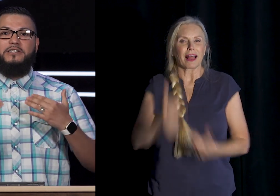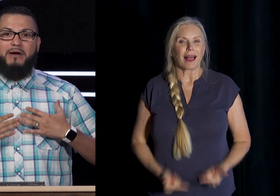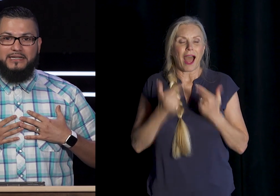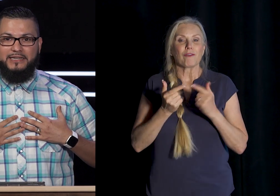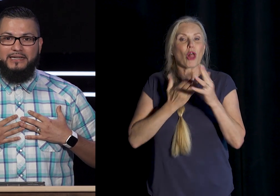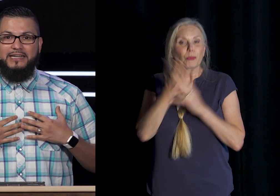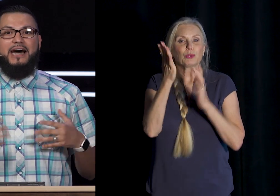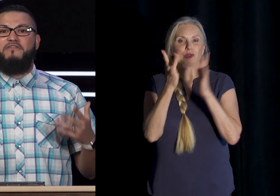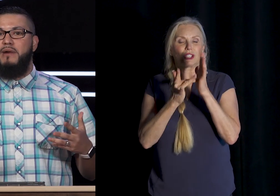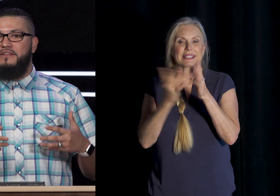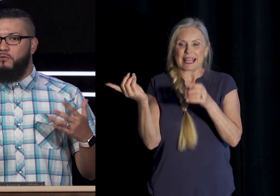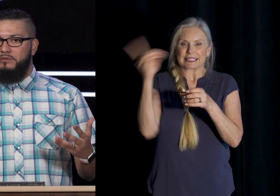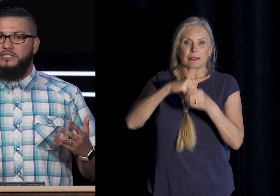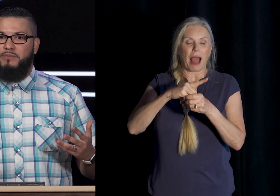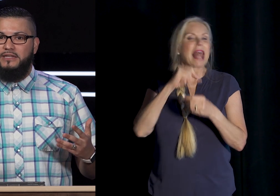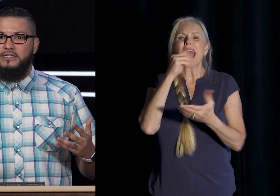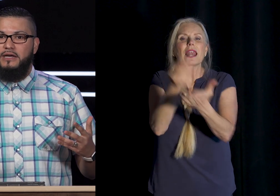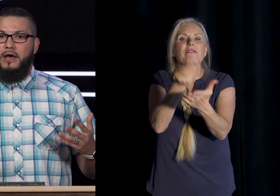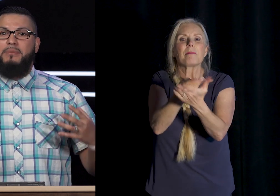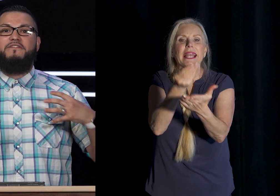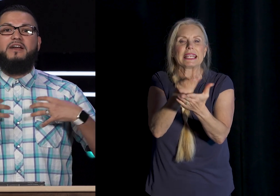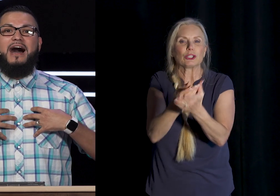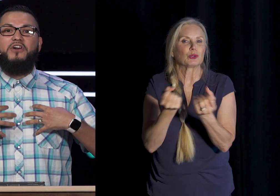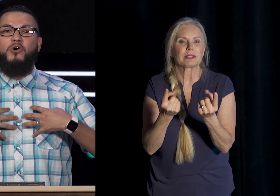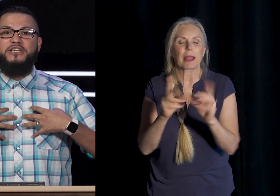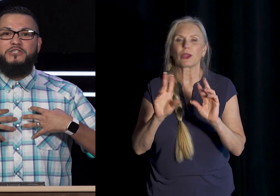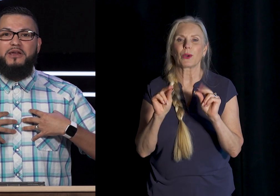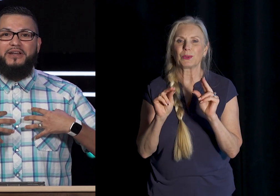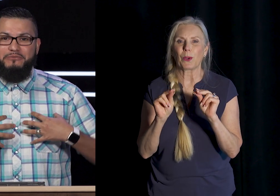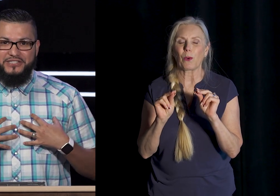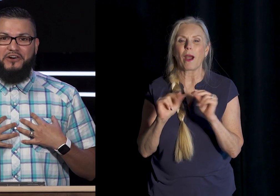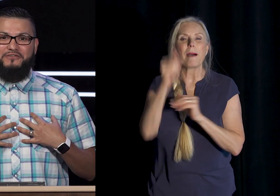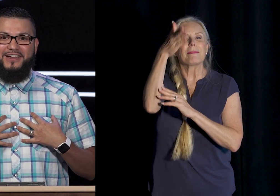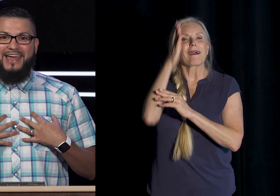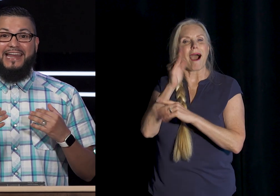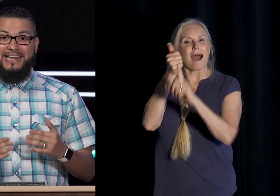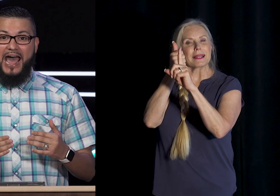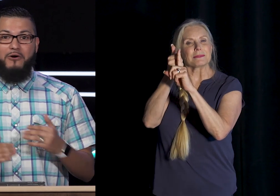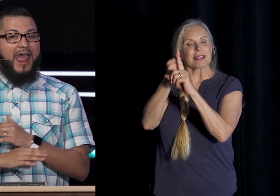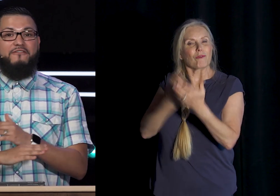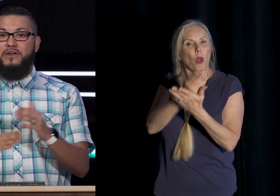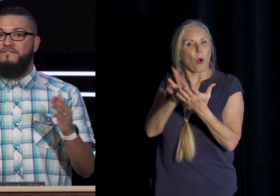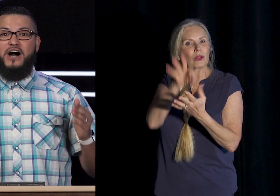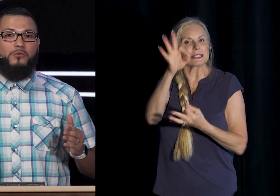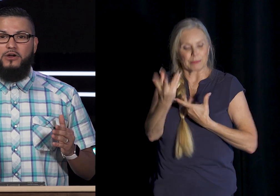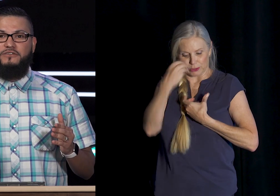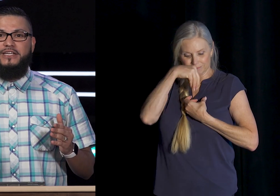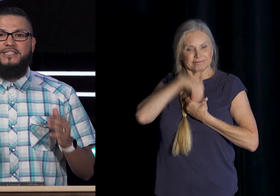deposit Not of money That will be spent But of God The Holy Spirit himself And now Every follower of Jesus